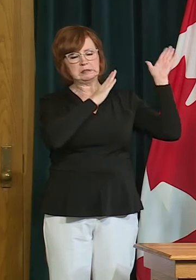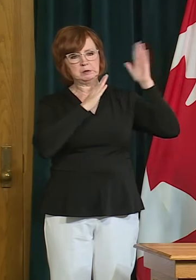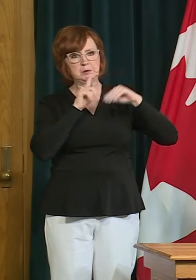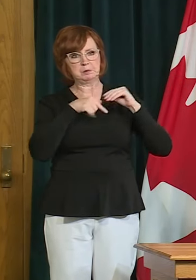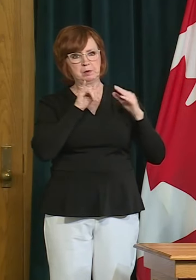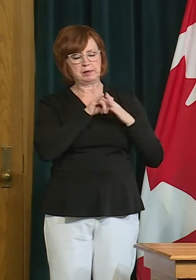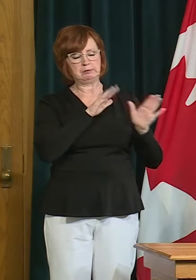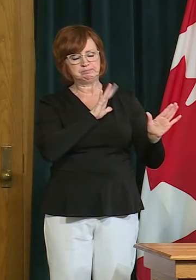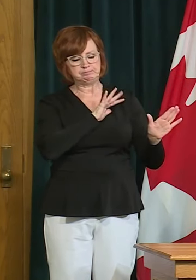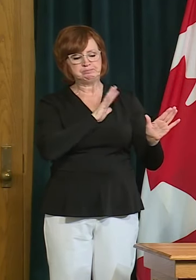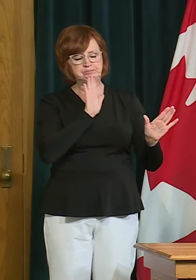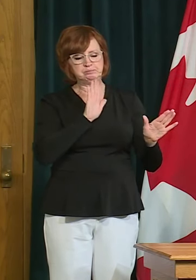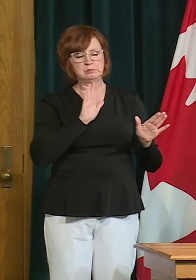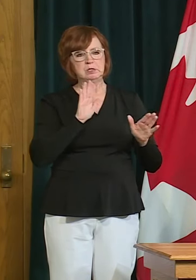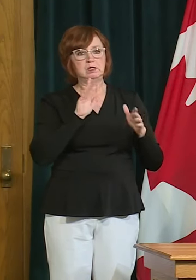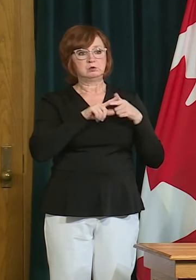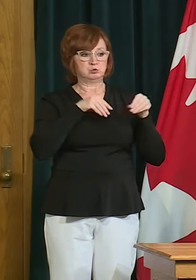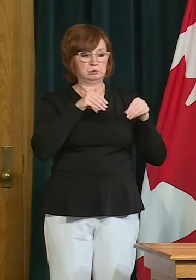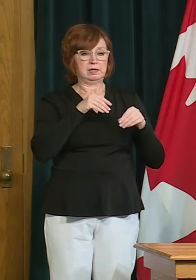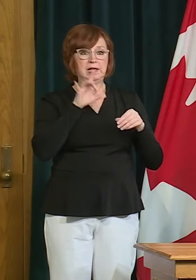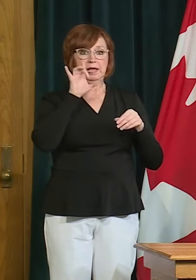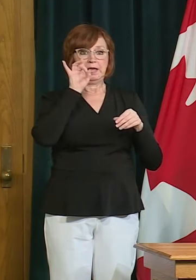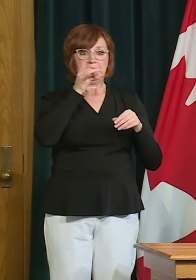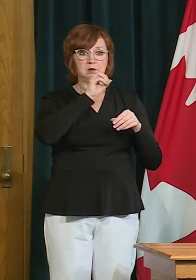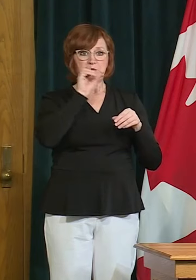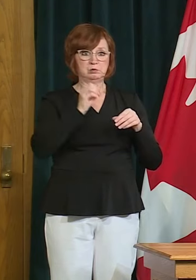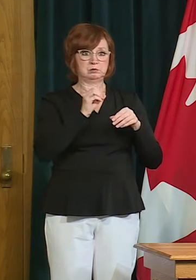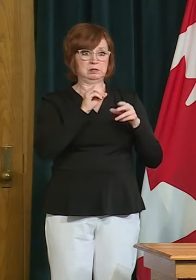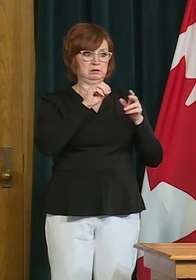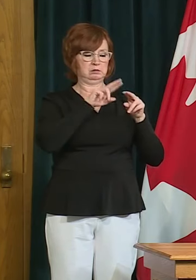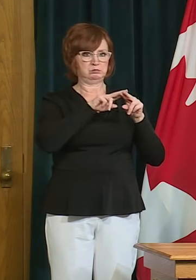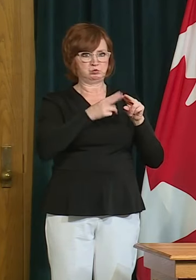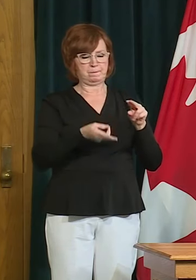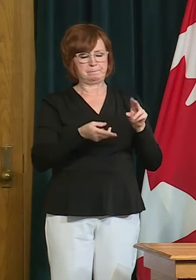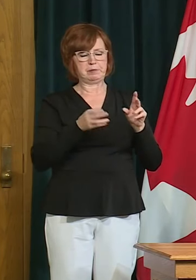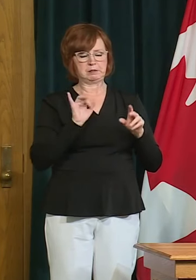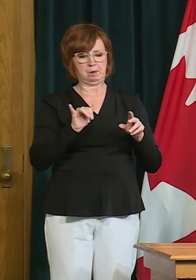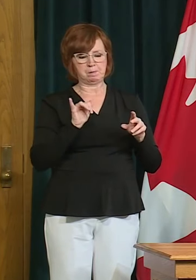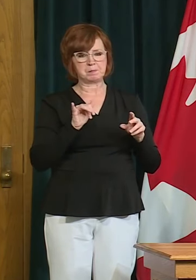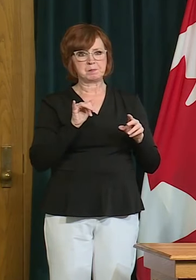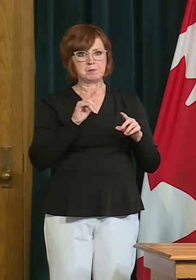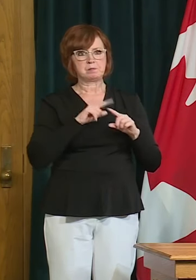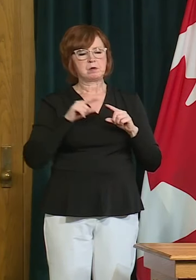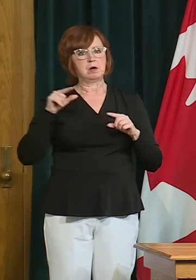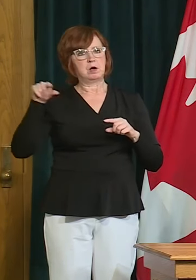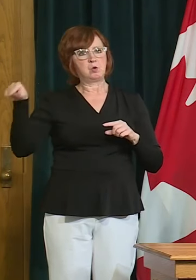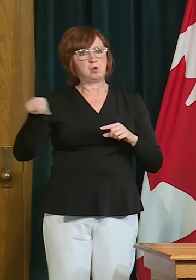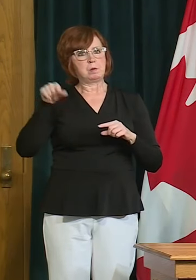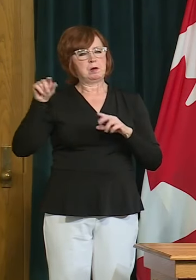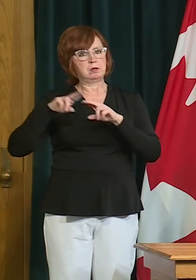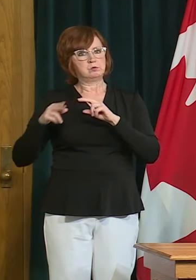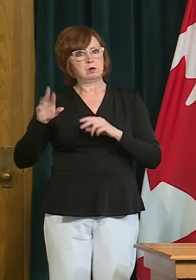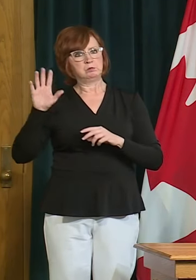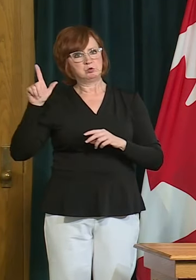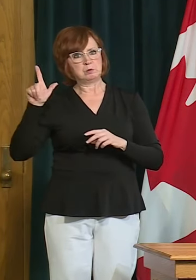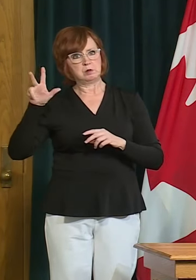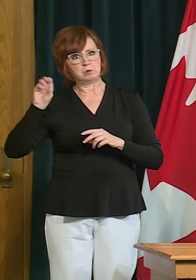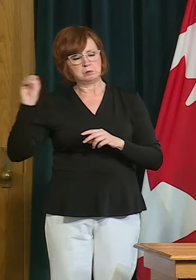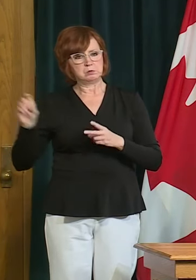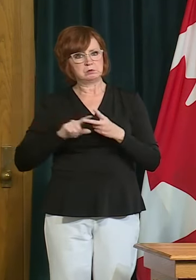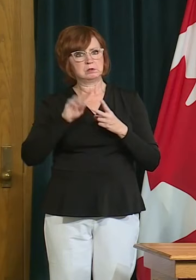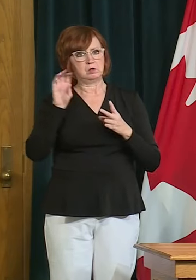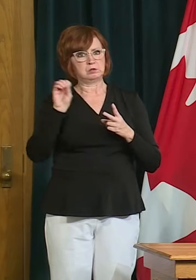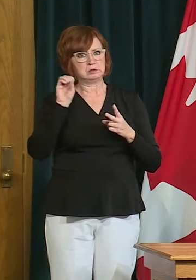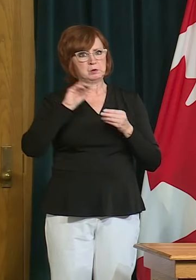is what drives our economy here in saskatchewan when you look at other provinces such as quebec down 23 percent ontario down